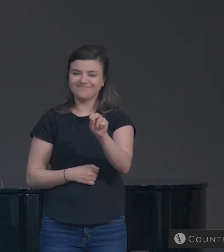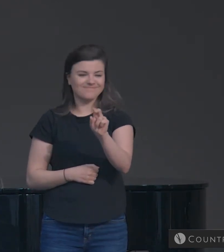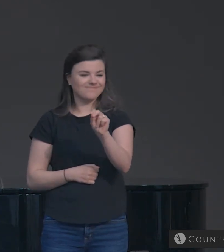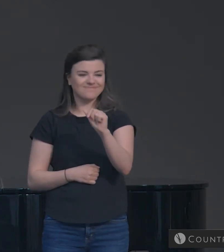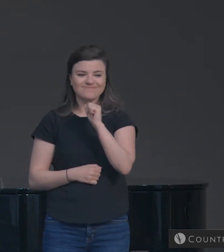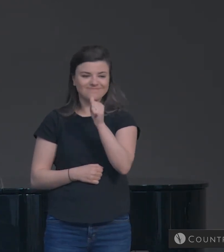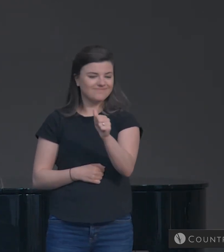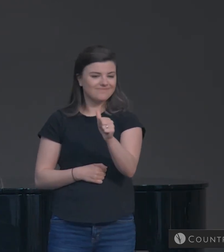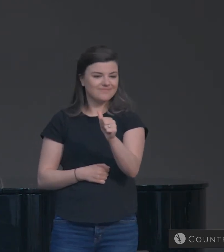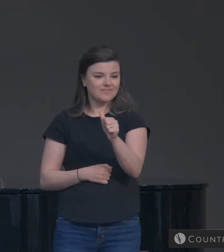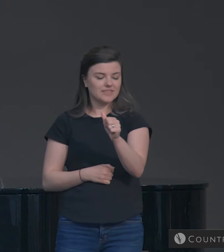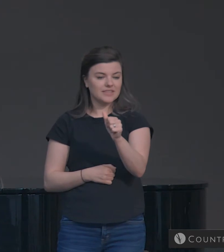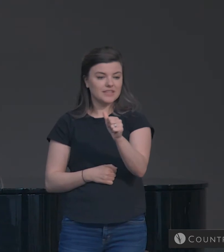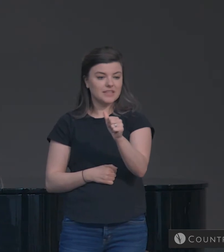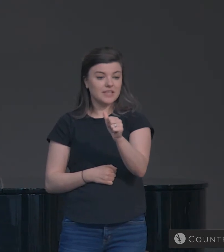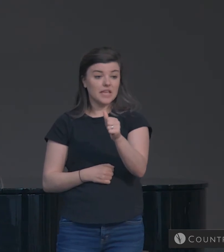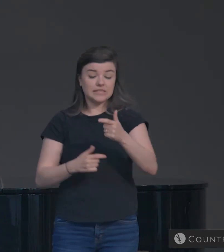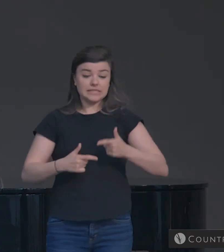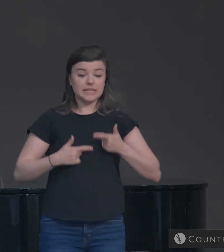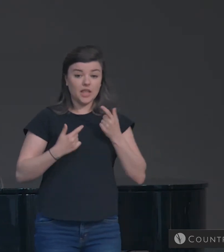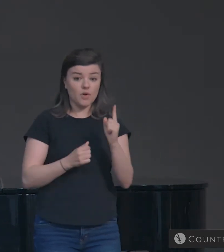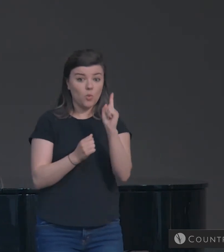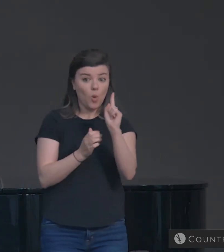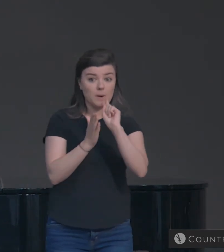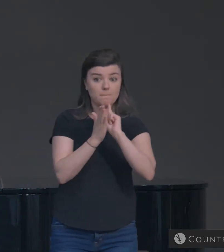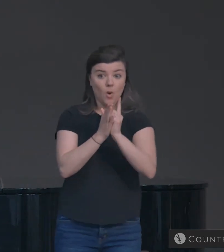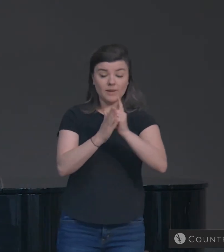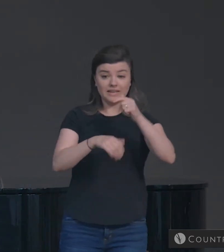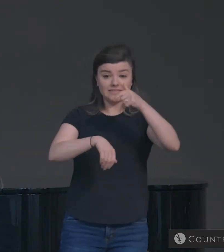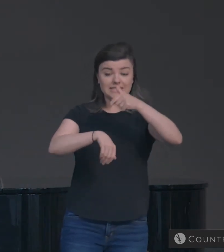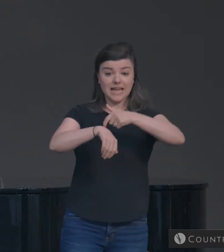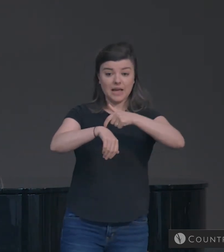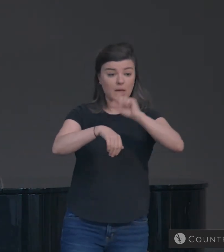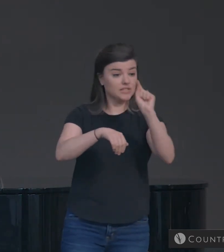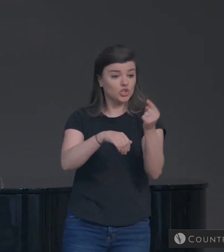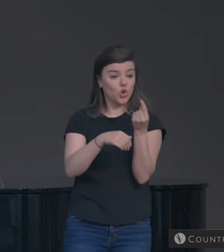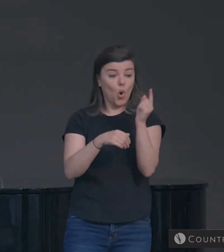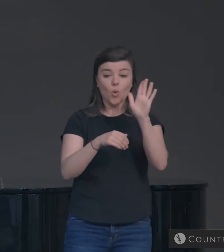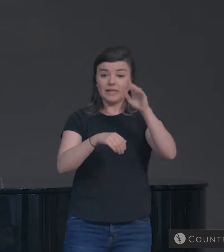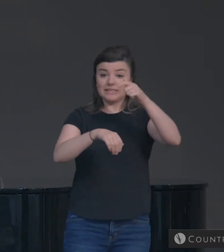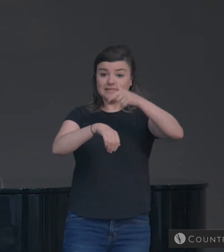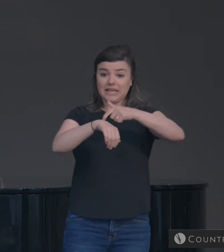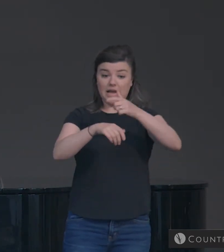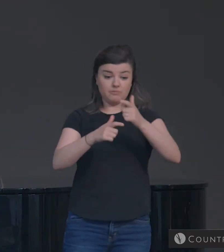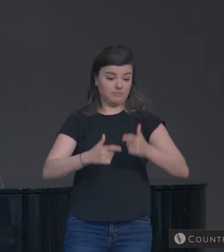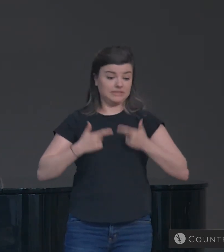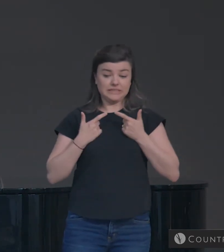exist in one moment of time as his only existence.